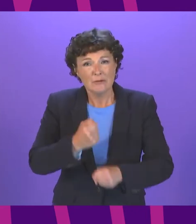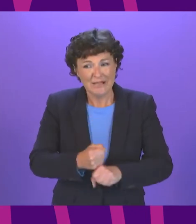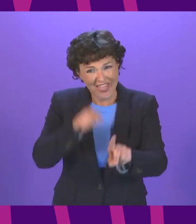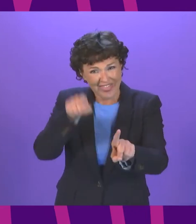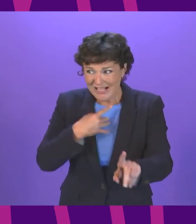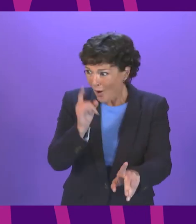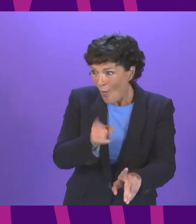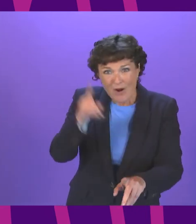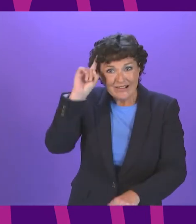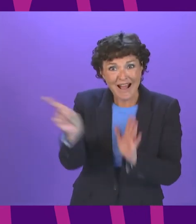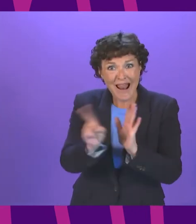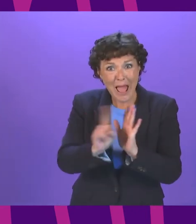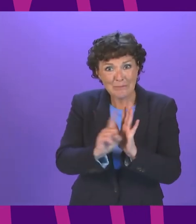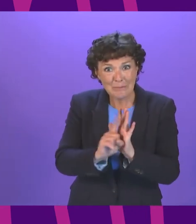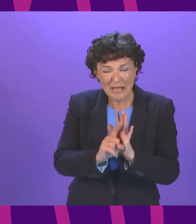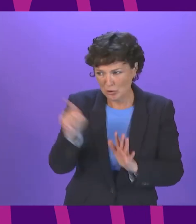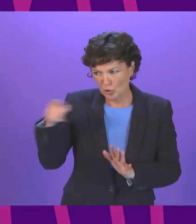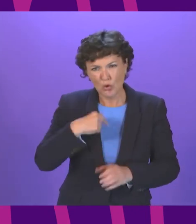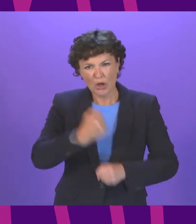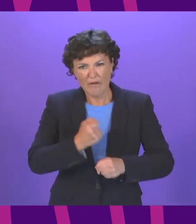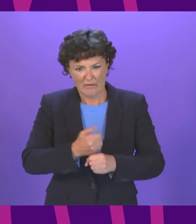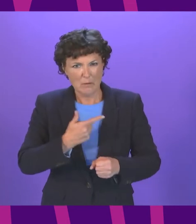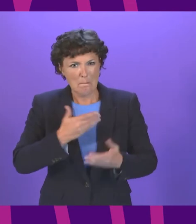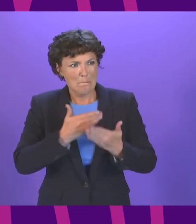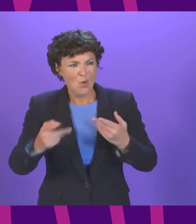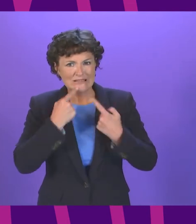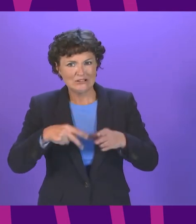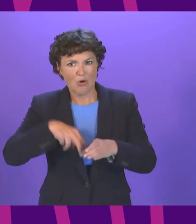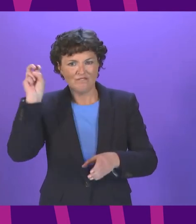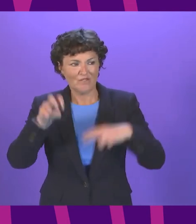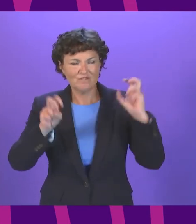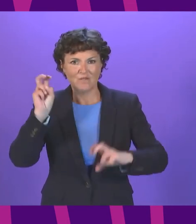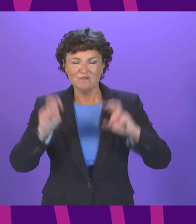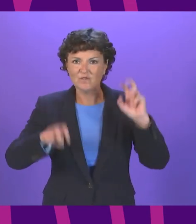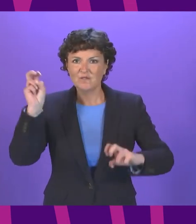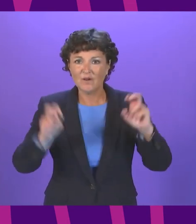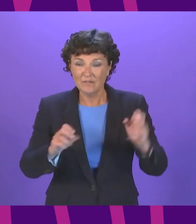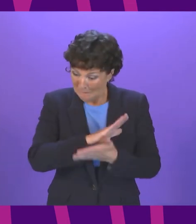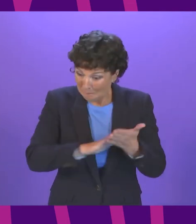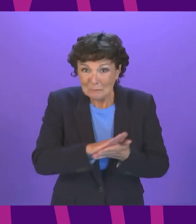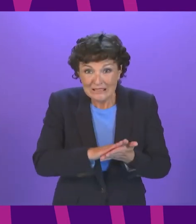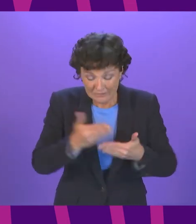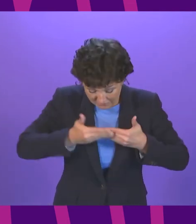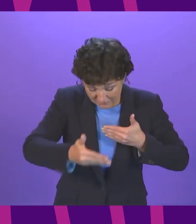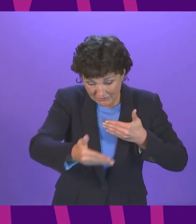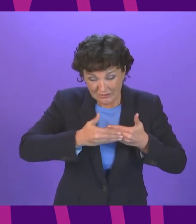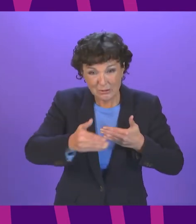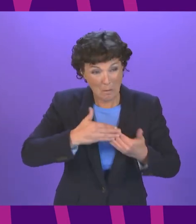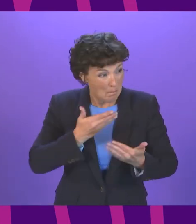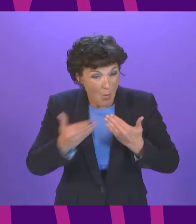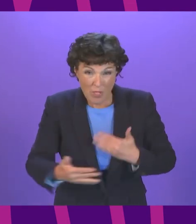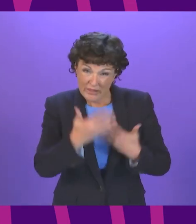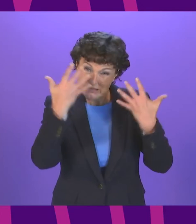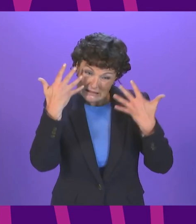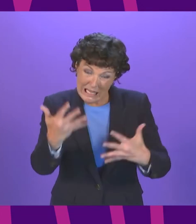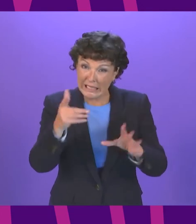this government that keeps being ignored so whatever action we take now it will have to rebuild after more than a decade of SNP cuts